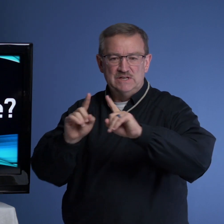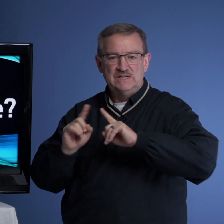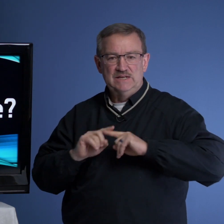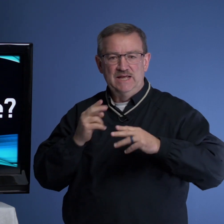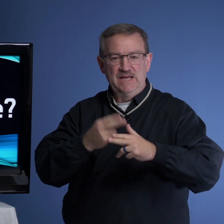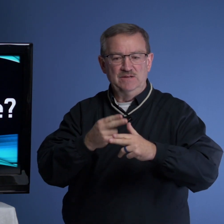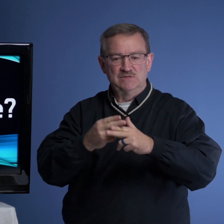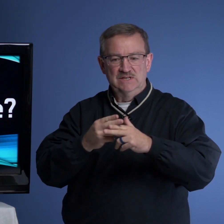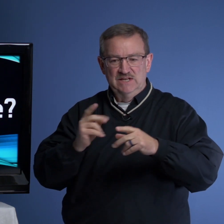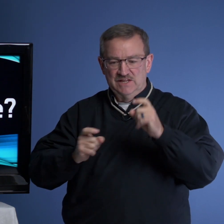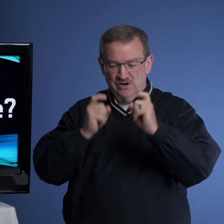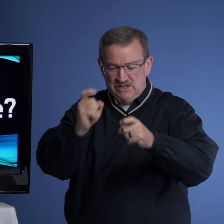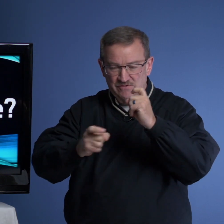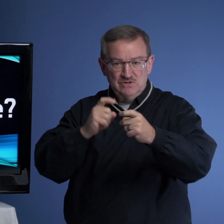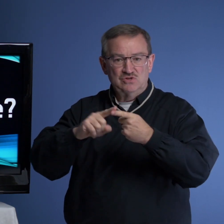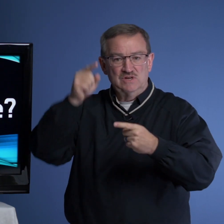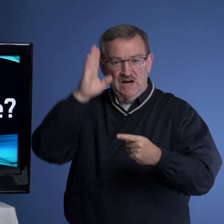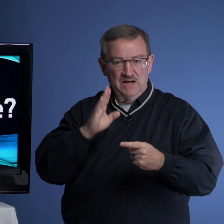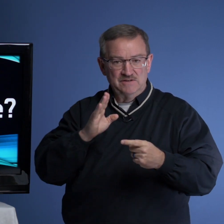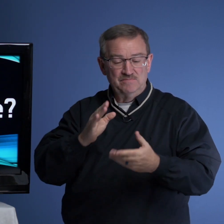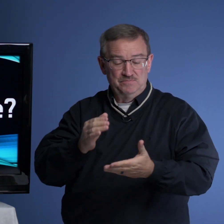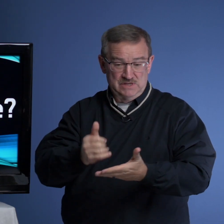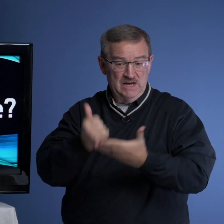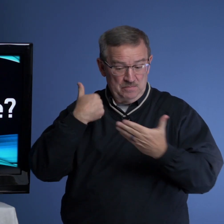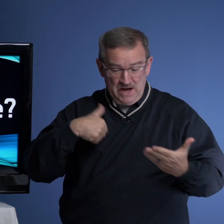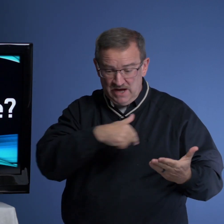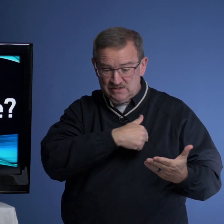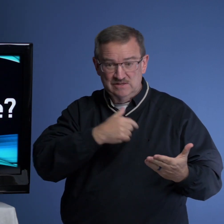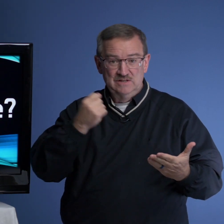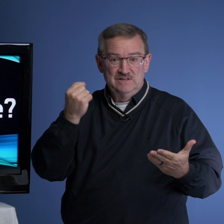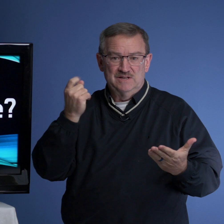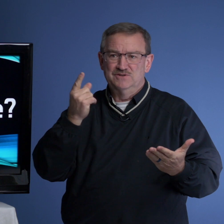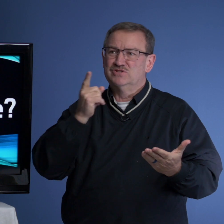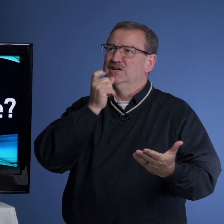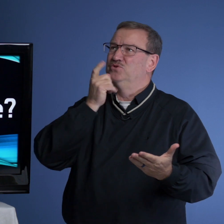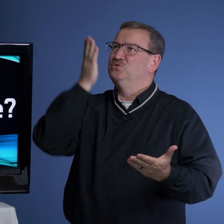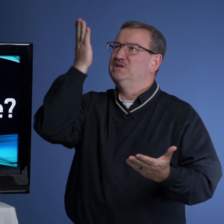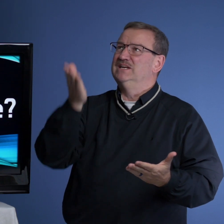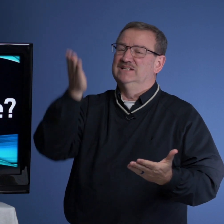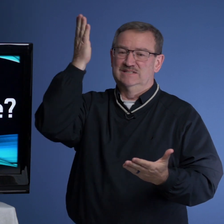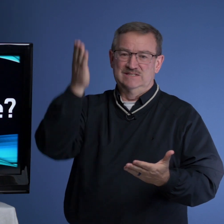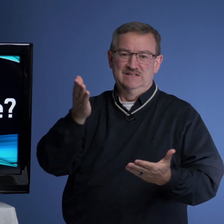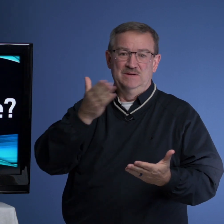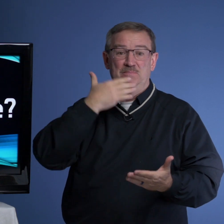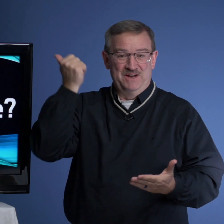names that are given to God to help us to understand who He is better,